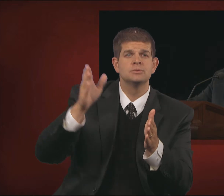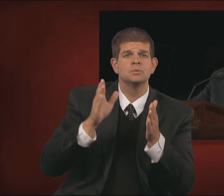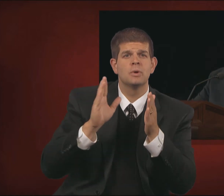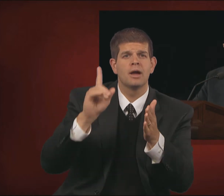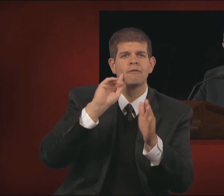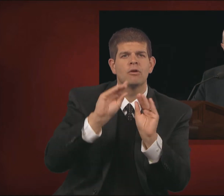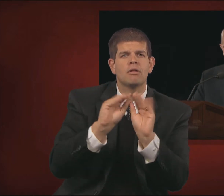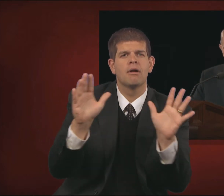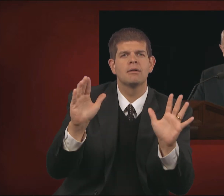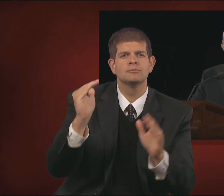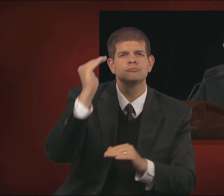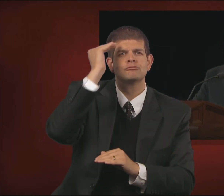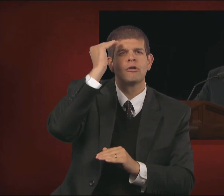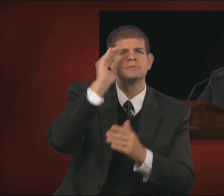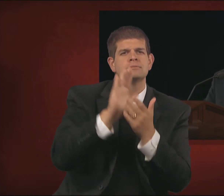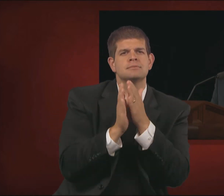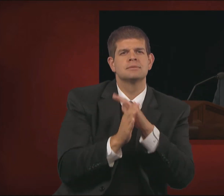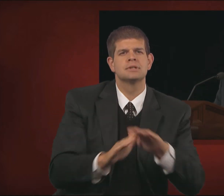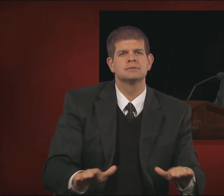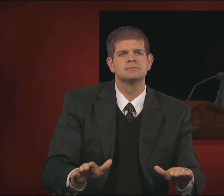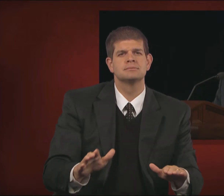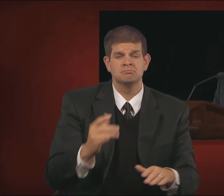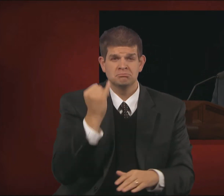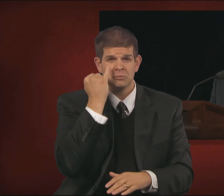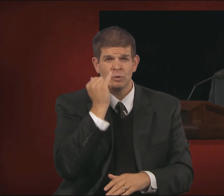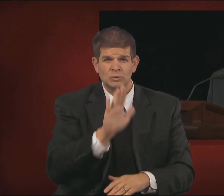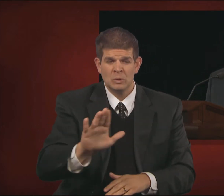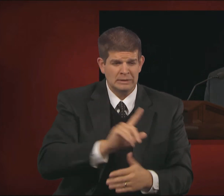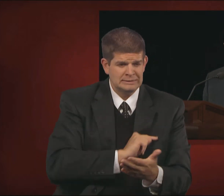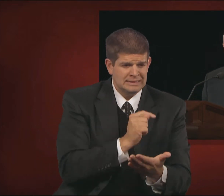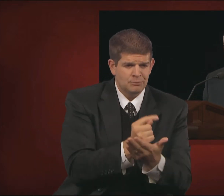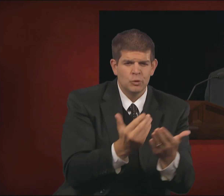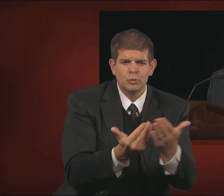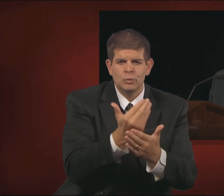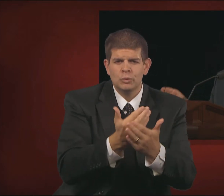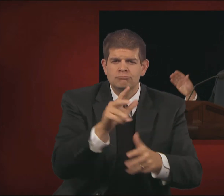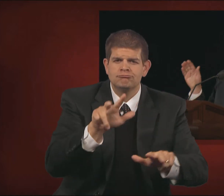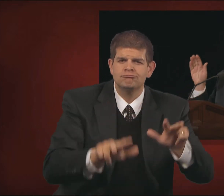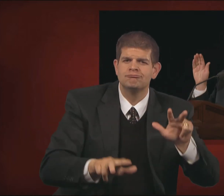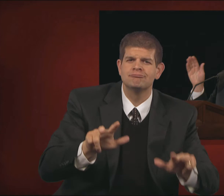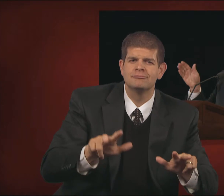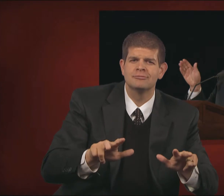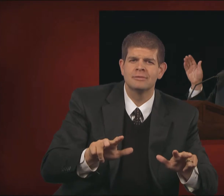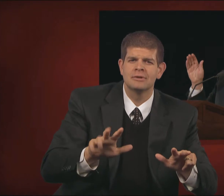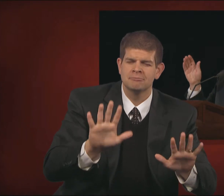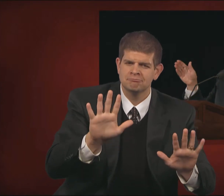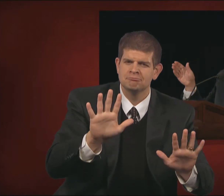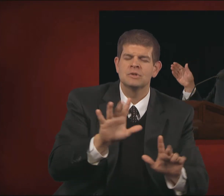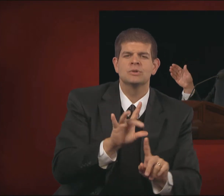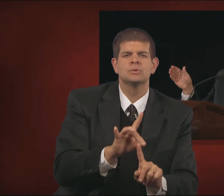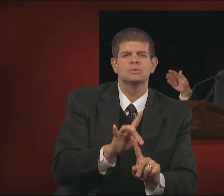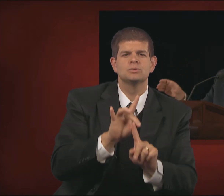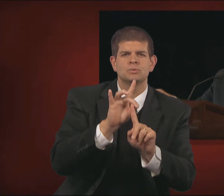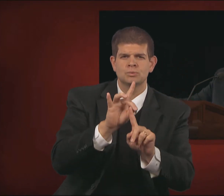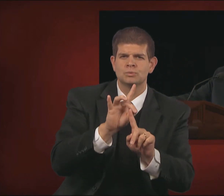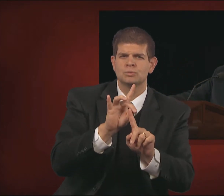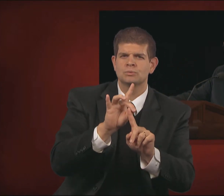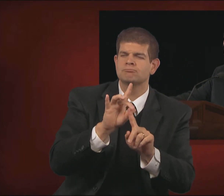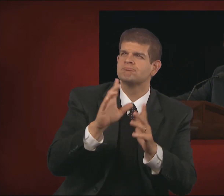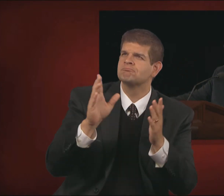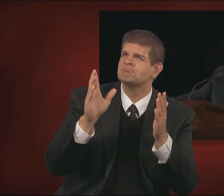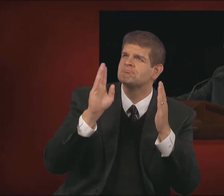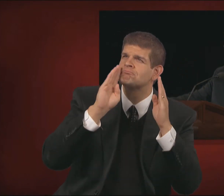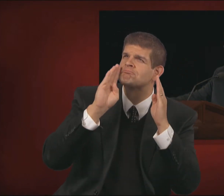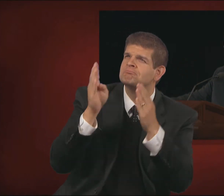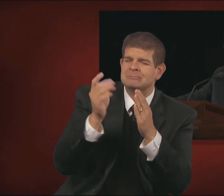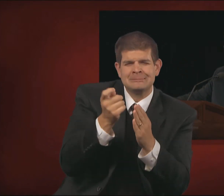If your testimony is immature, untested, and insecure, choose to exercise even a